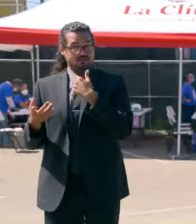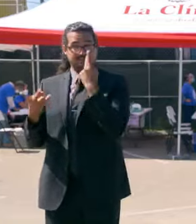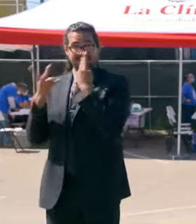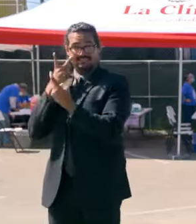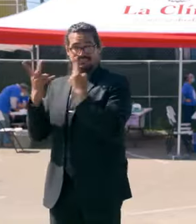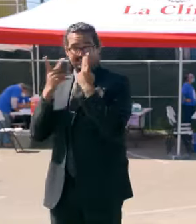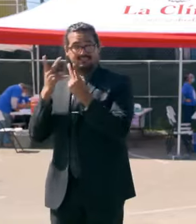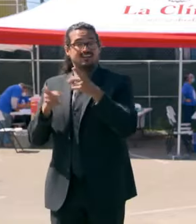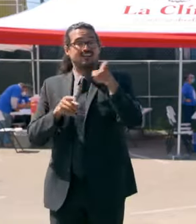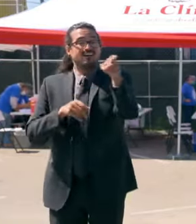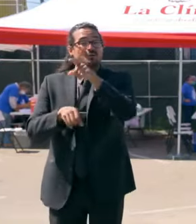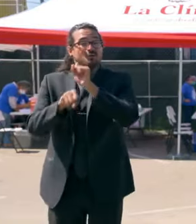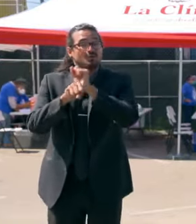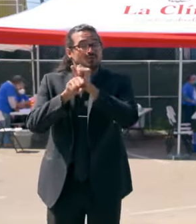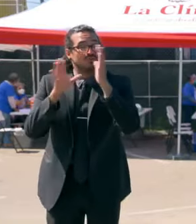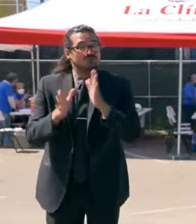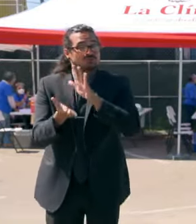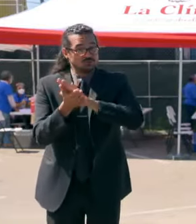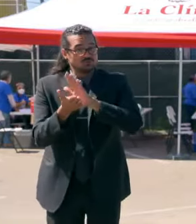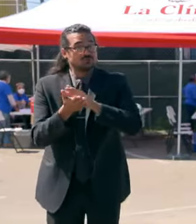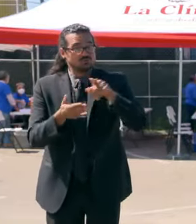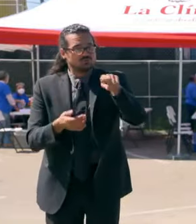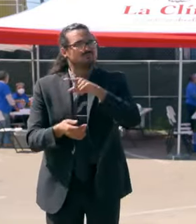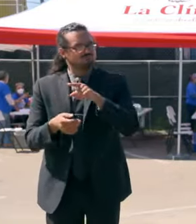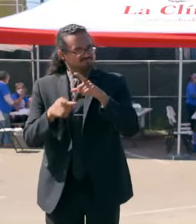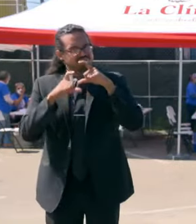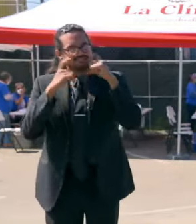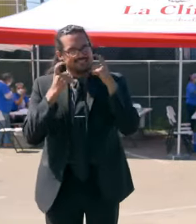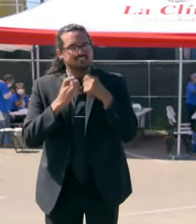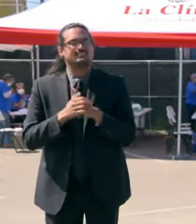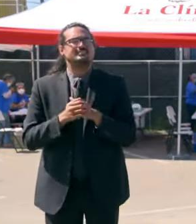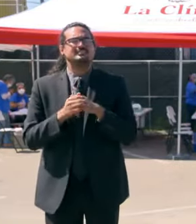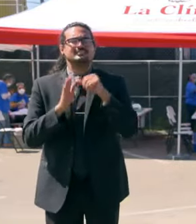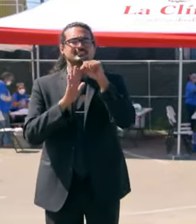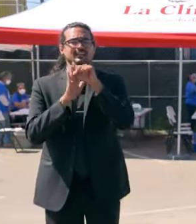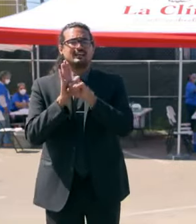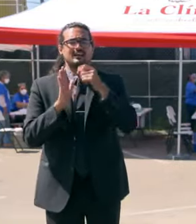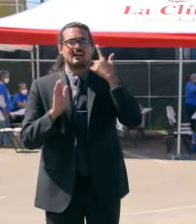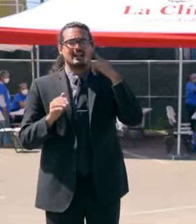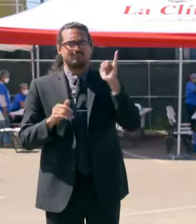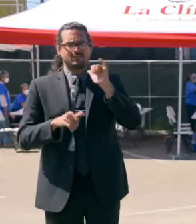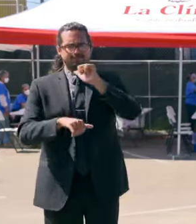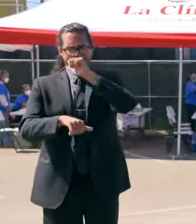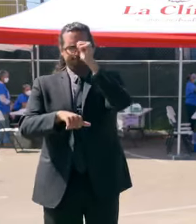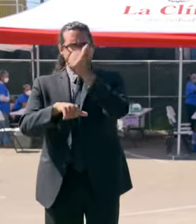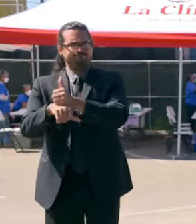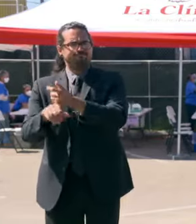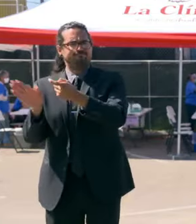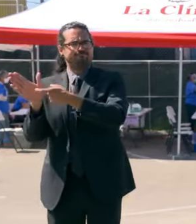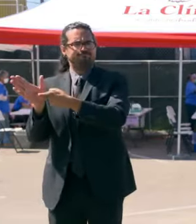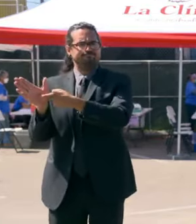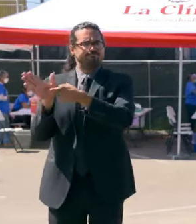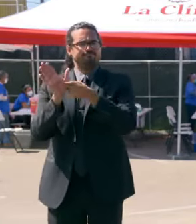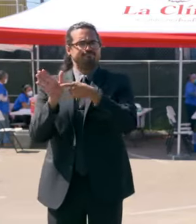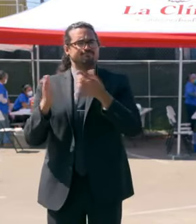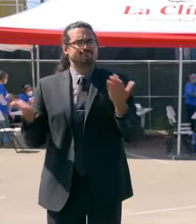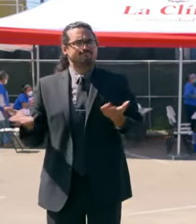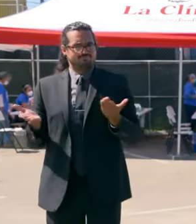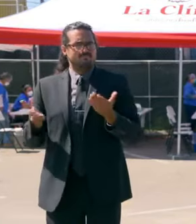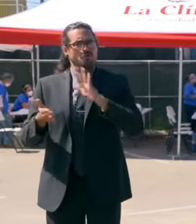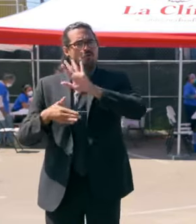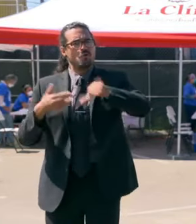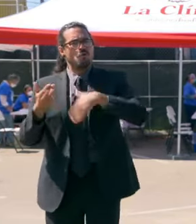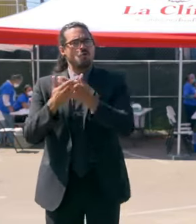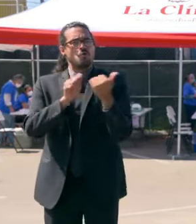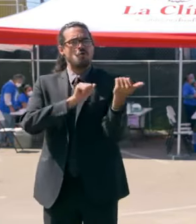closing that the state of California asserted itself as the first state in this country to require all state employees to have